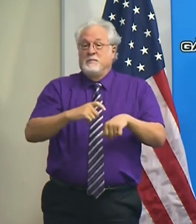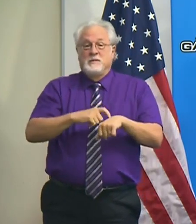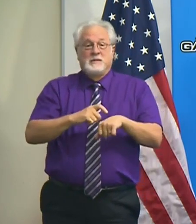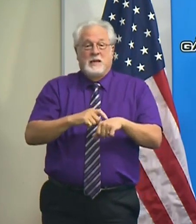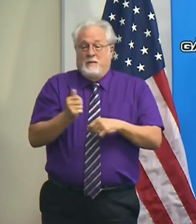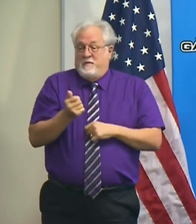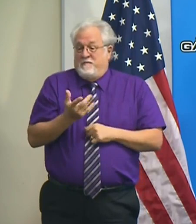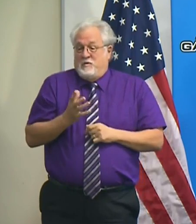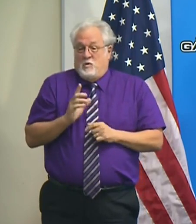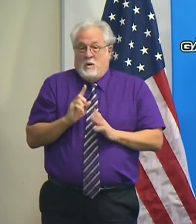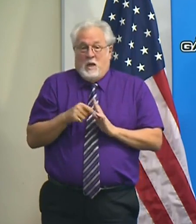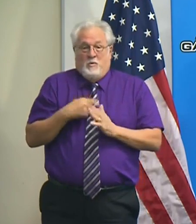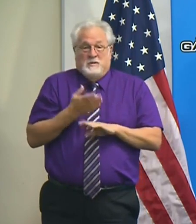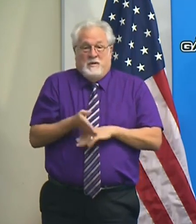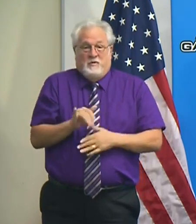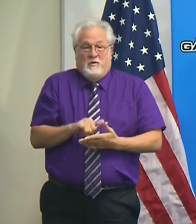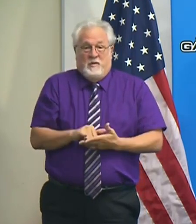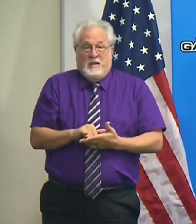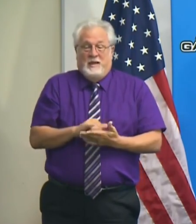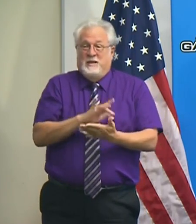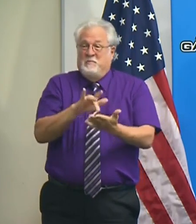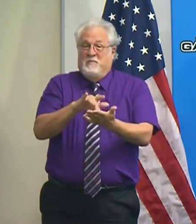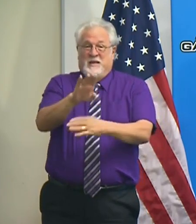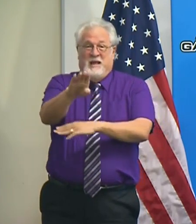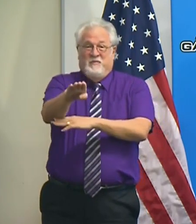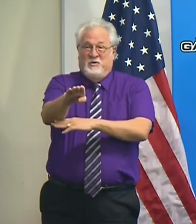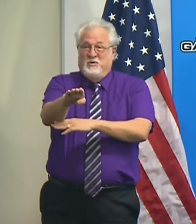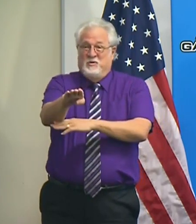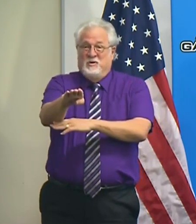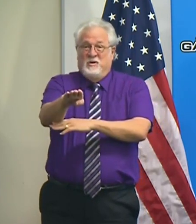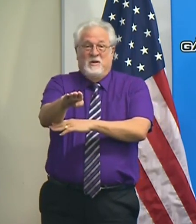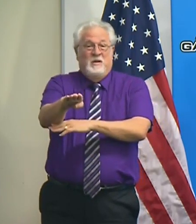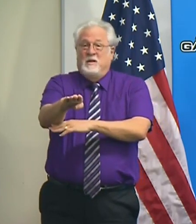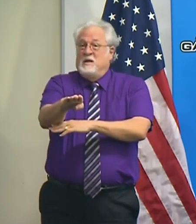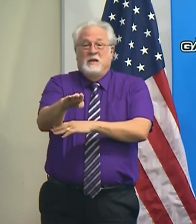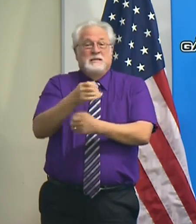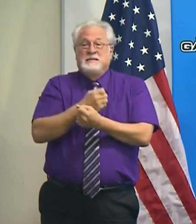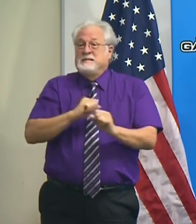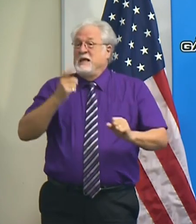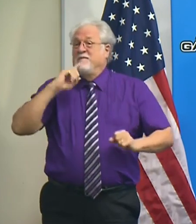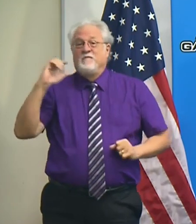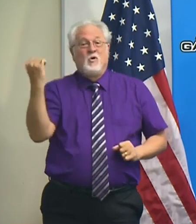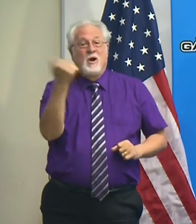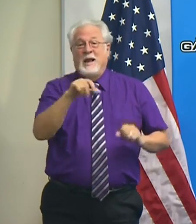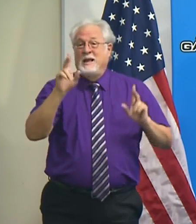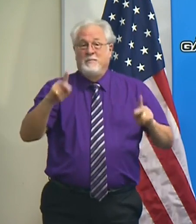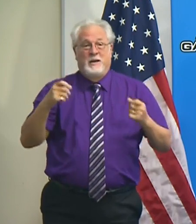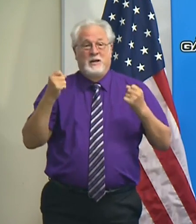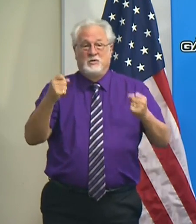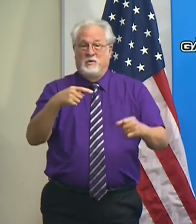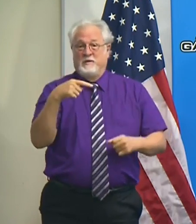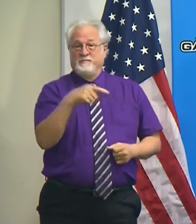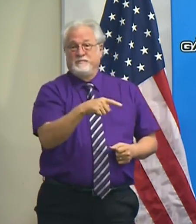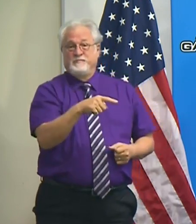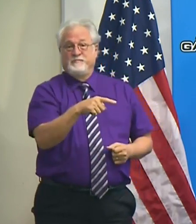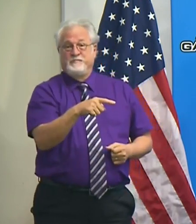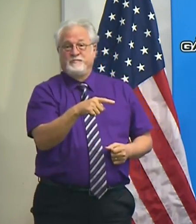a couple of hours after that mid afternoon or so, it won't be safe for anyone to be on the road down there.